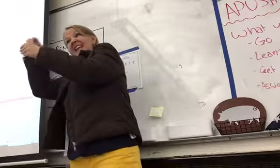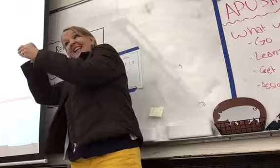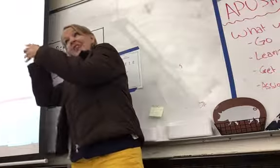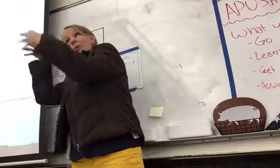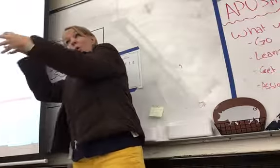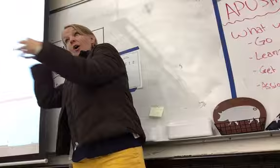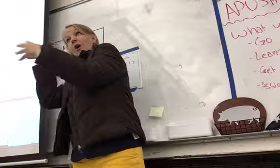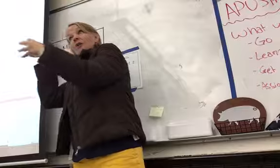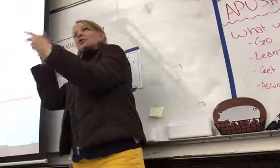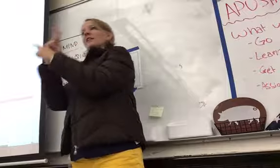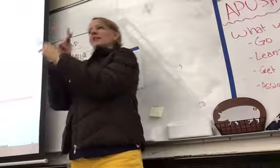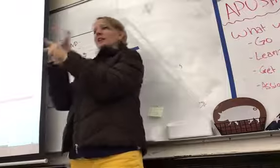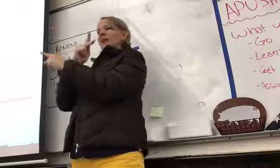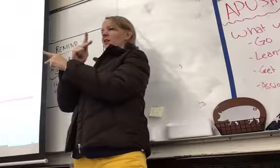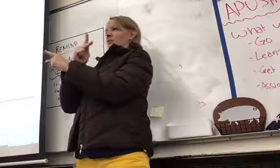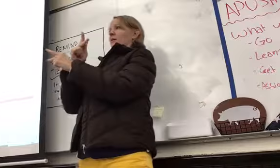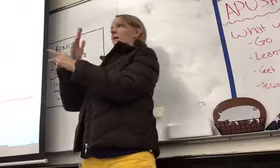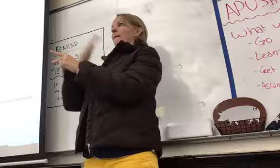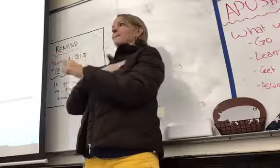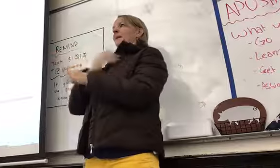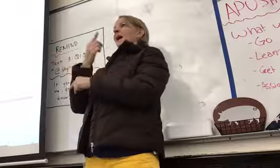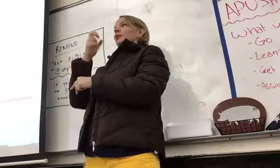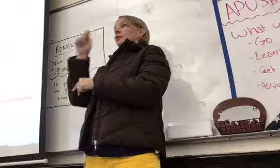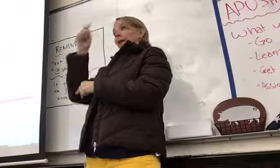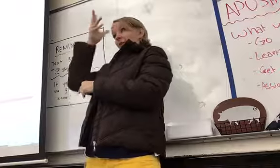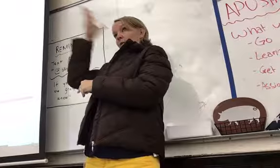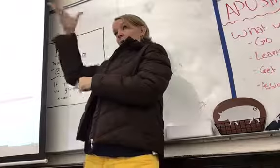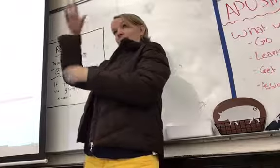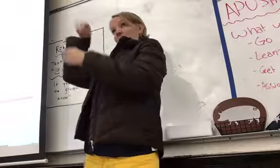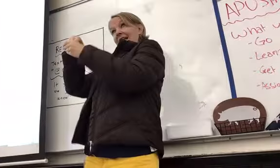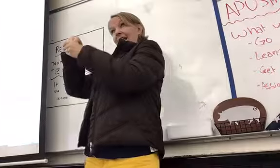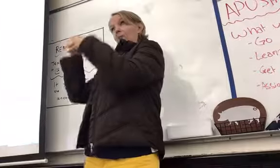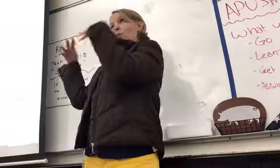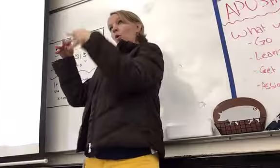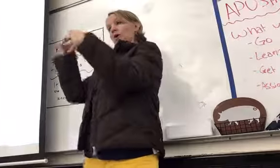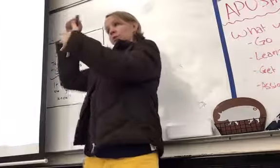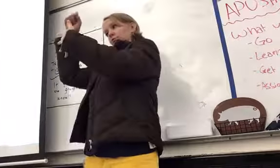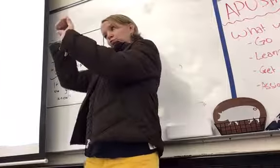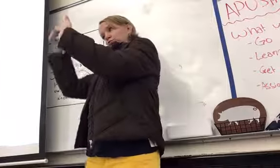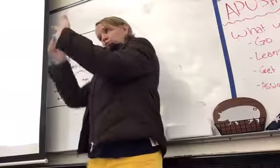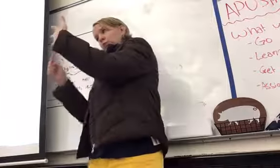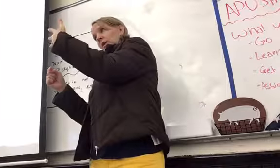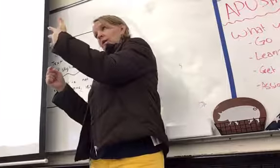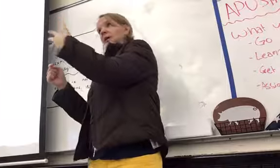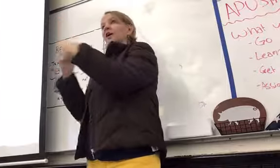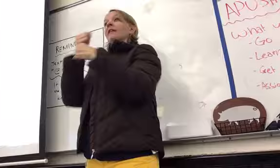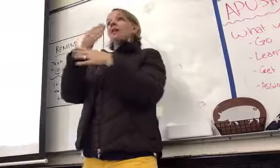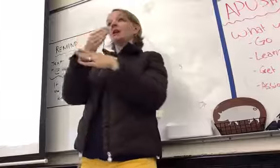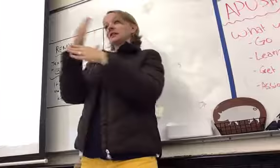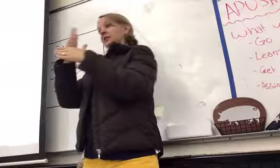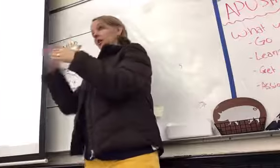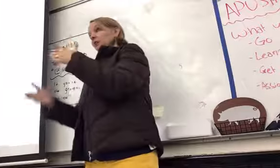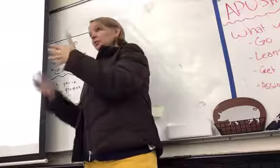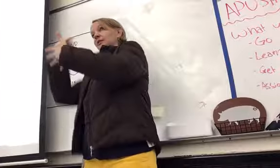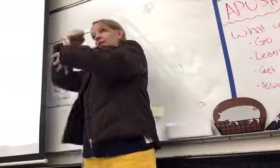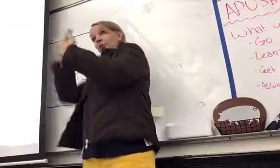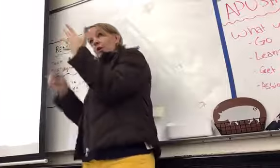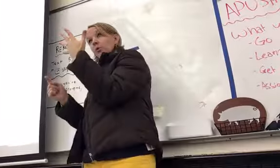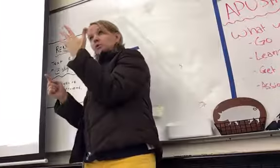battles that their dad or great-grandfather participated in, and then they did the causes and consequences of those battles. Okay?